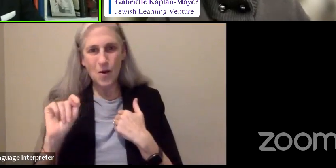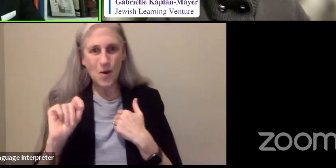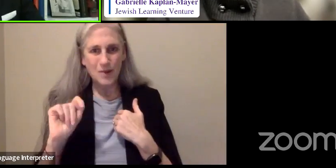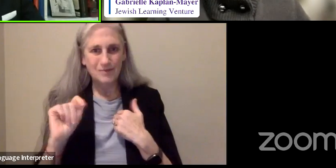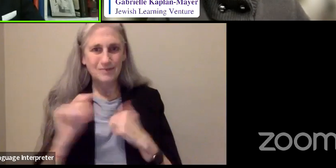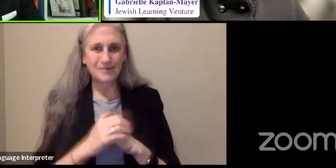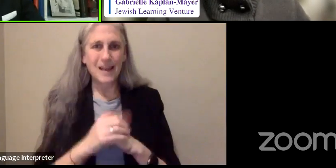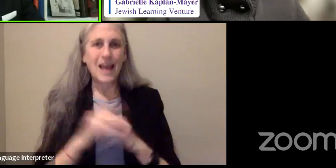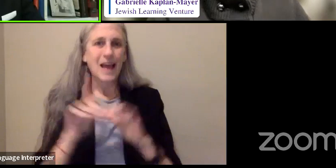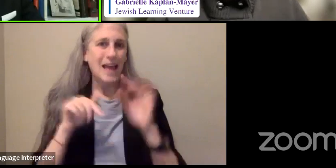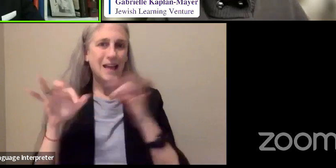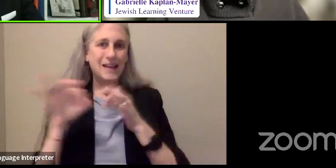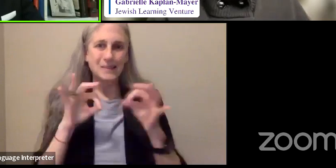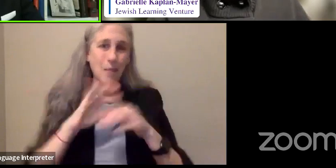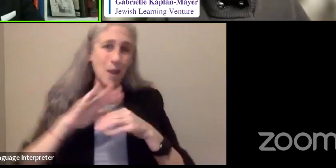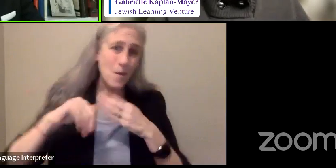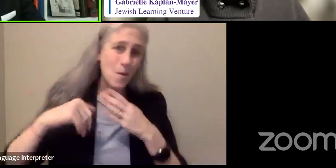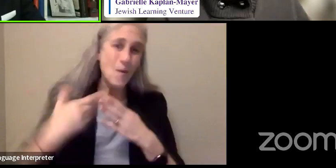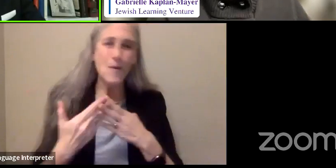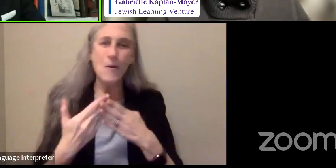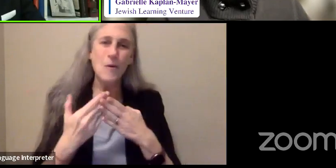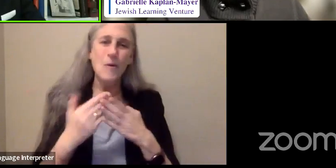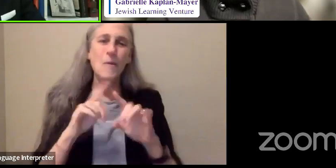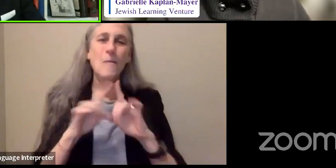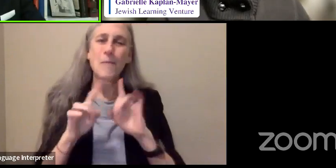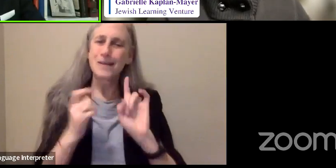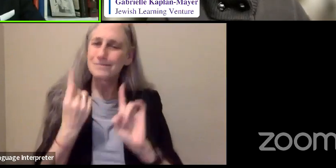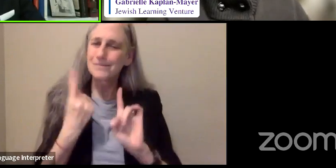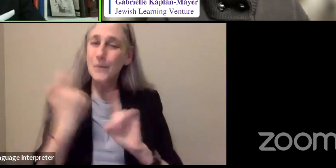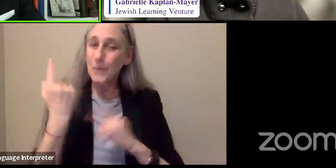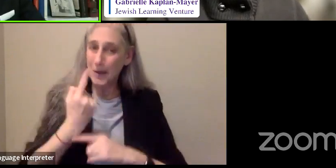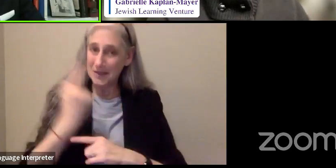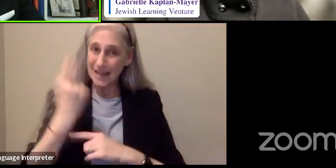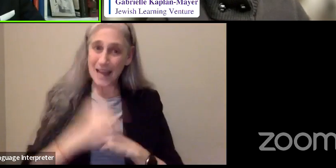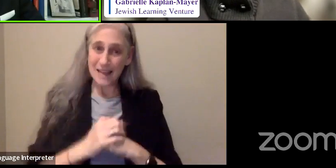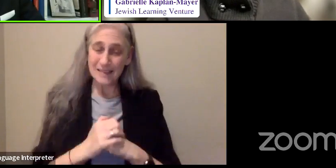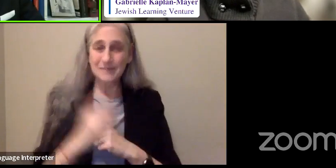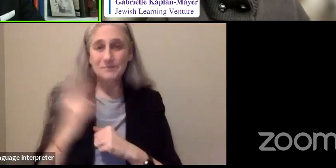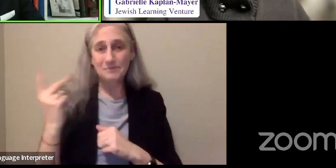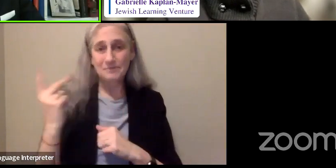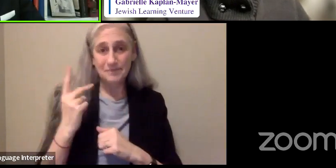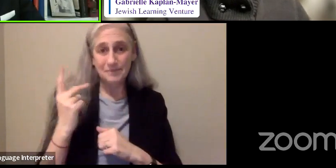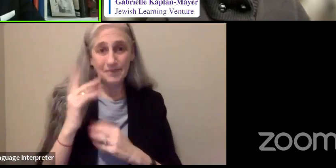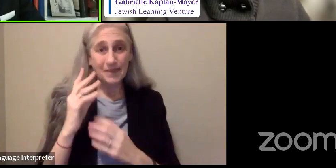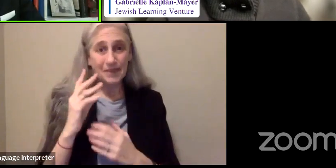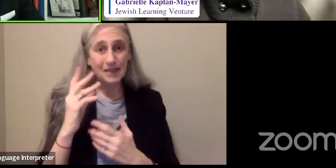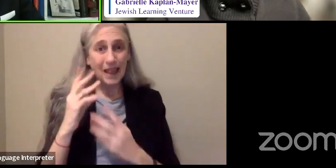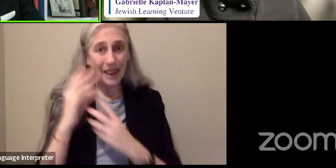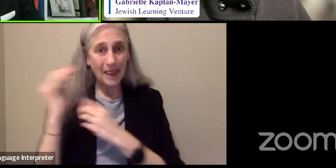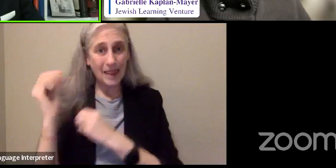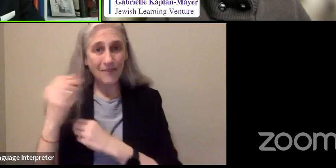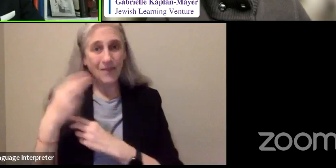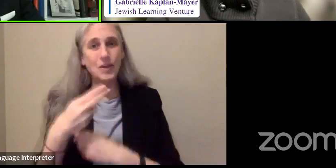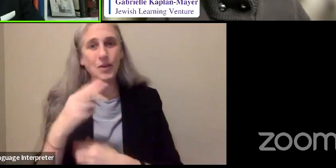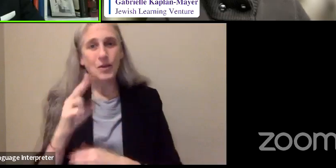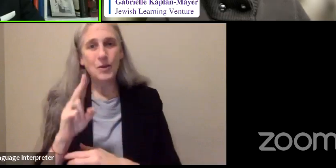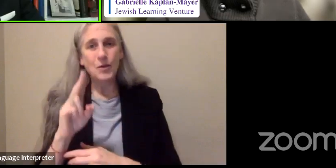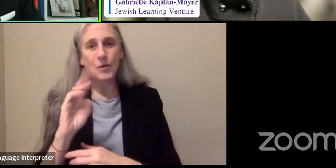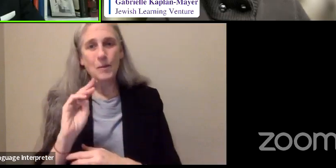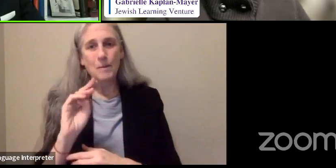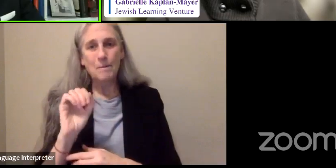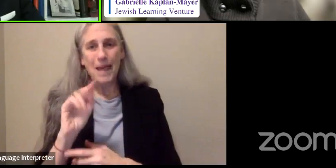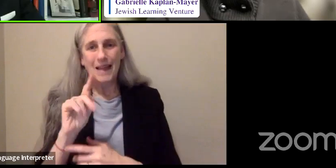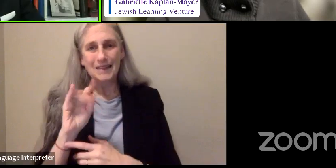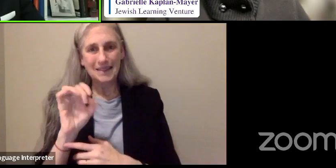go into it. But suffice it to say, one day we were leaving humanities class and we walked out onto